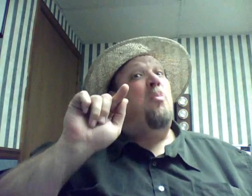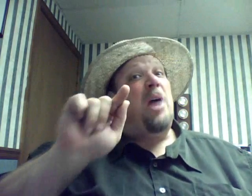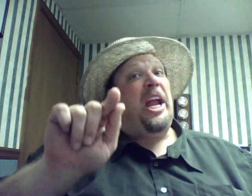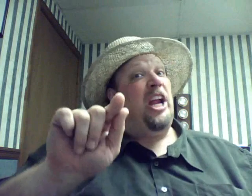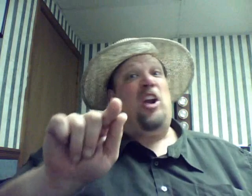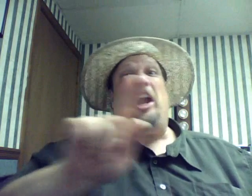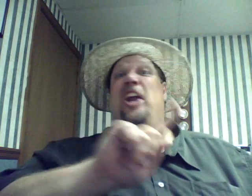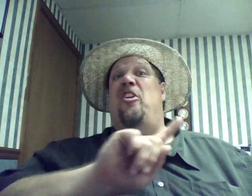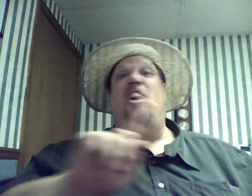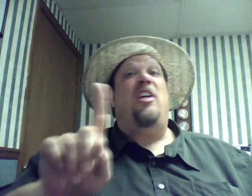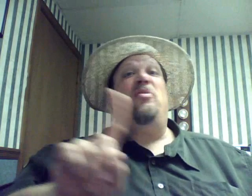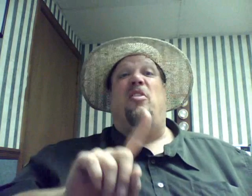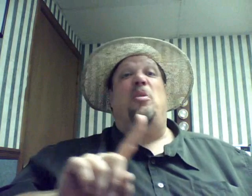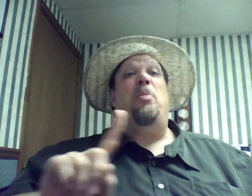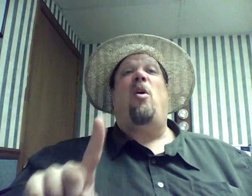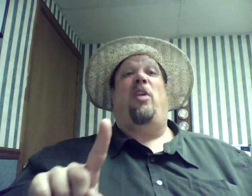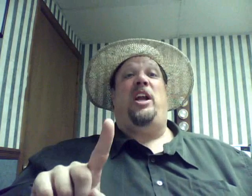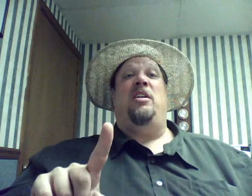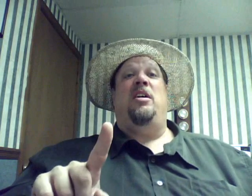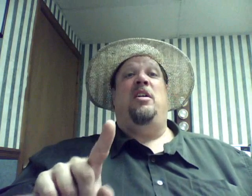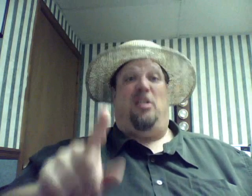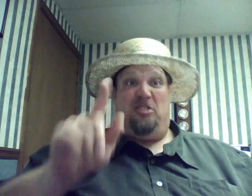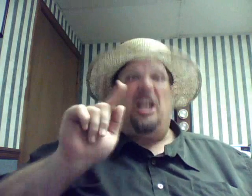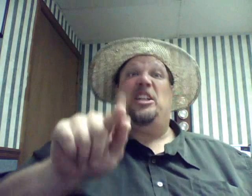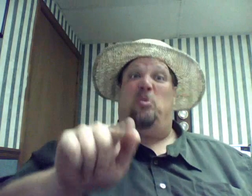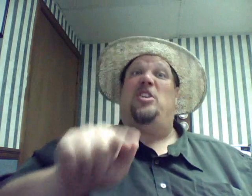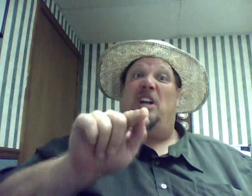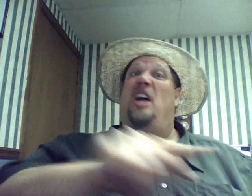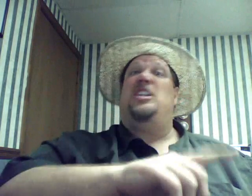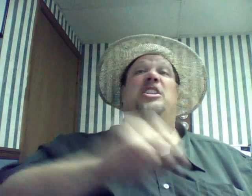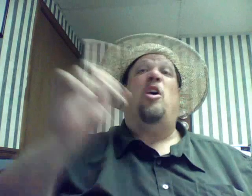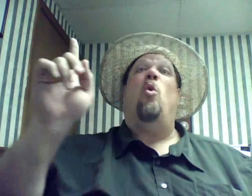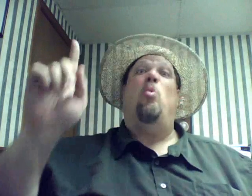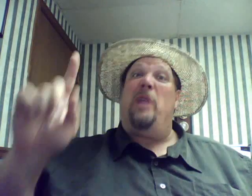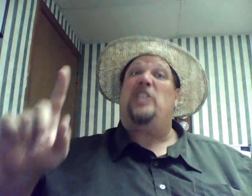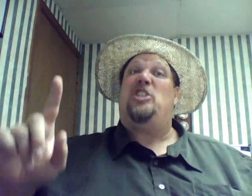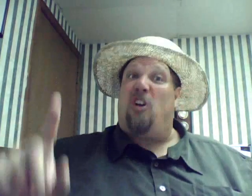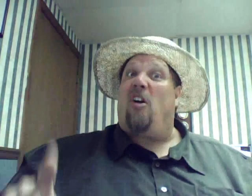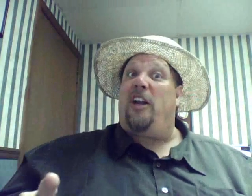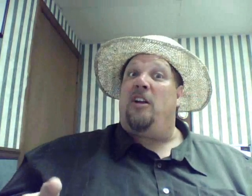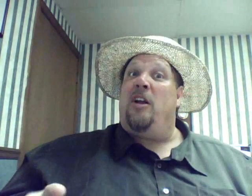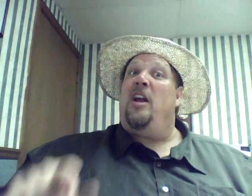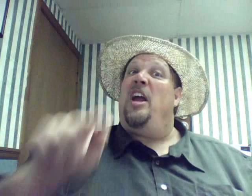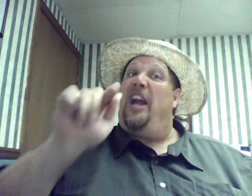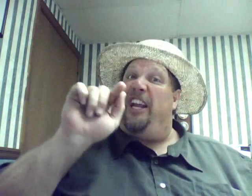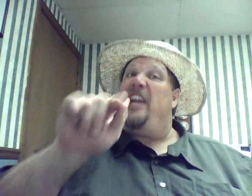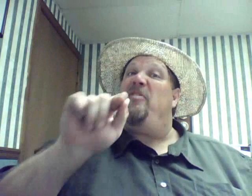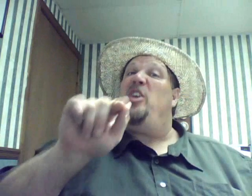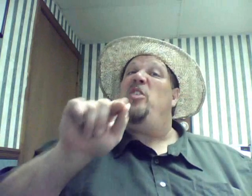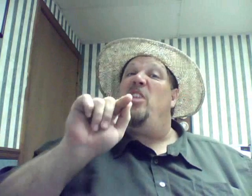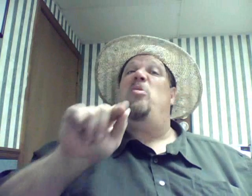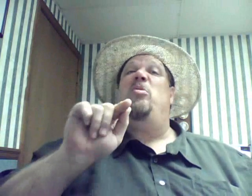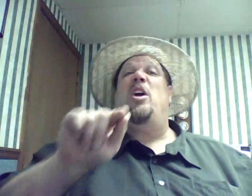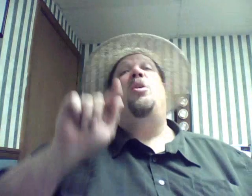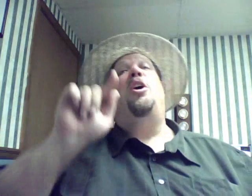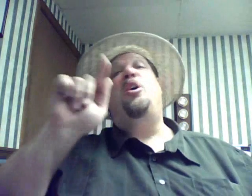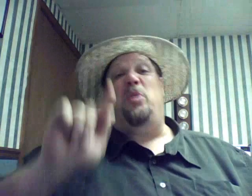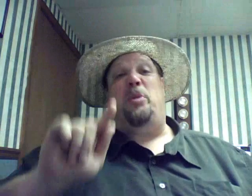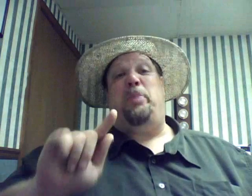the man and not for the party. Cause that's what got this whole mess started. And if you don't know who to